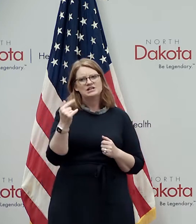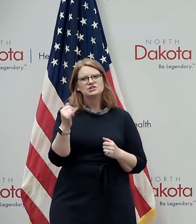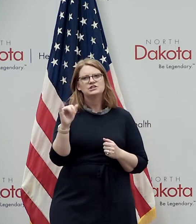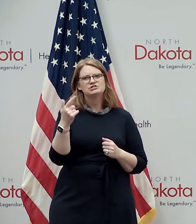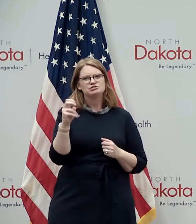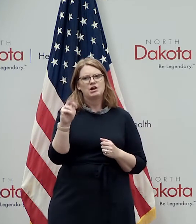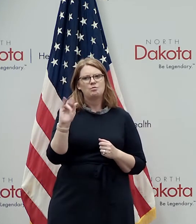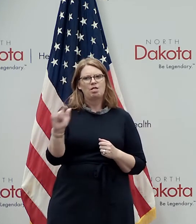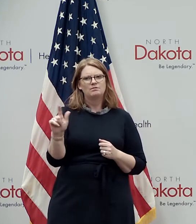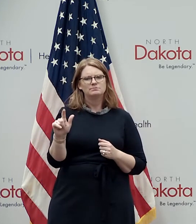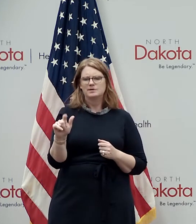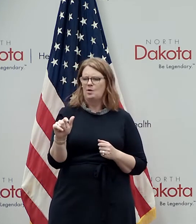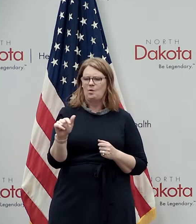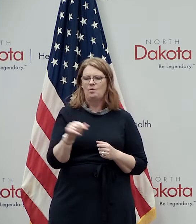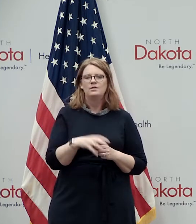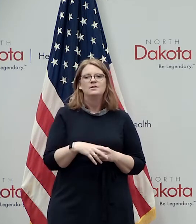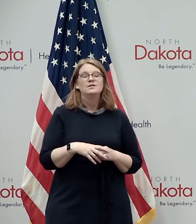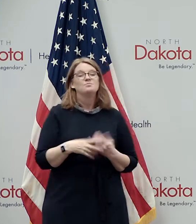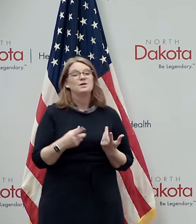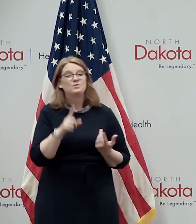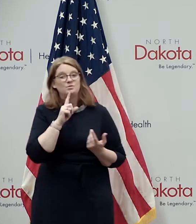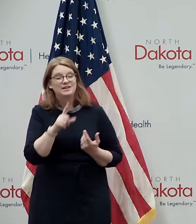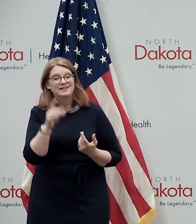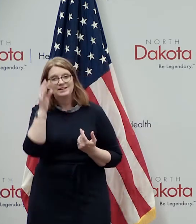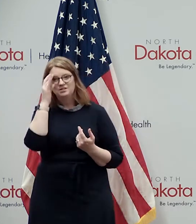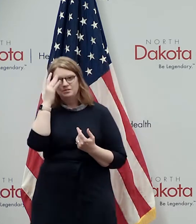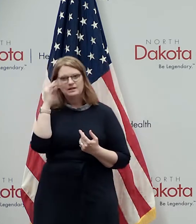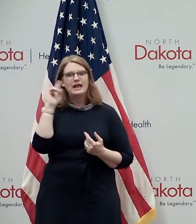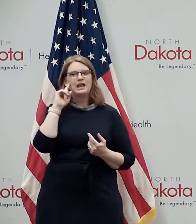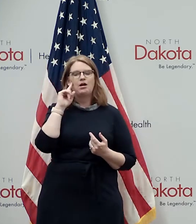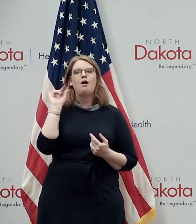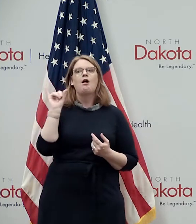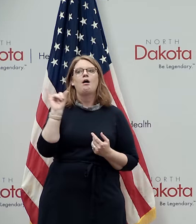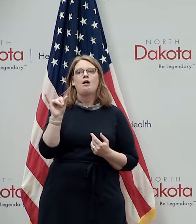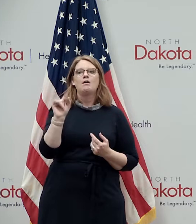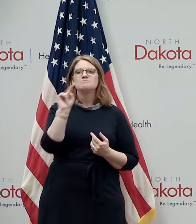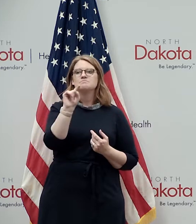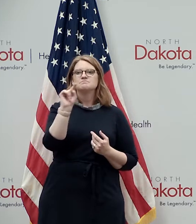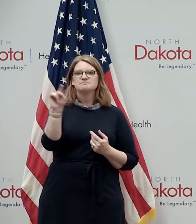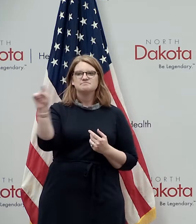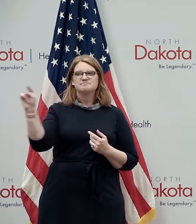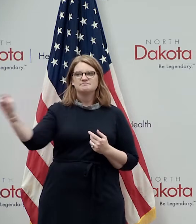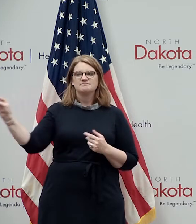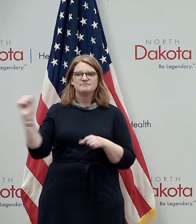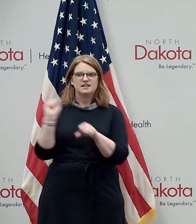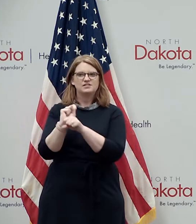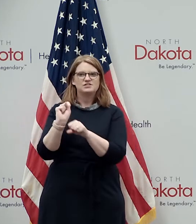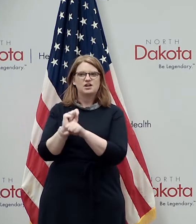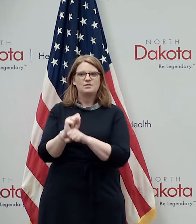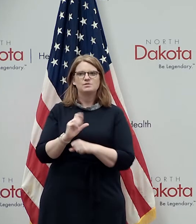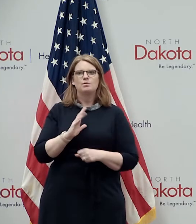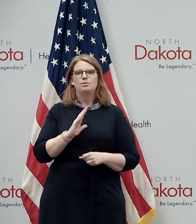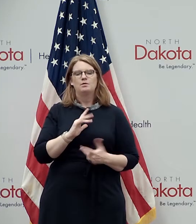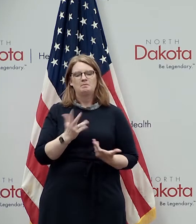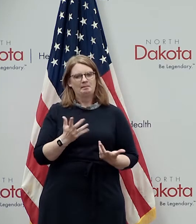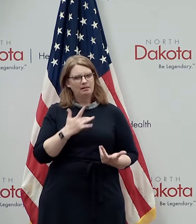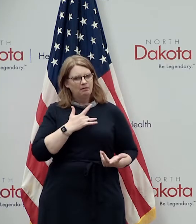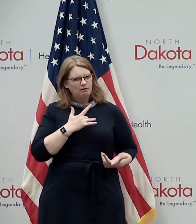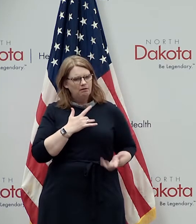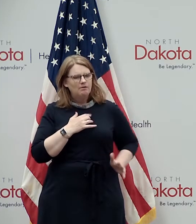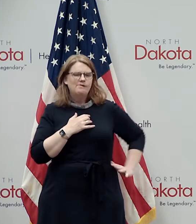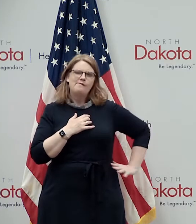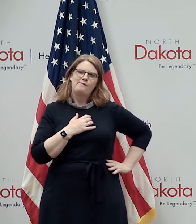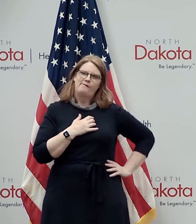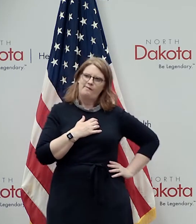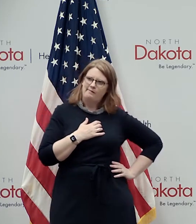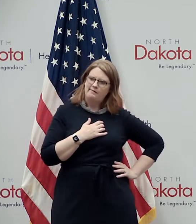hear what some of our soldiers and airmen do it might strike a chord with them in in ways that they can